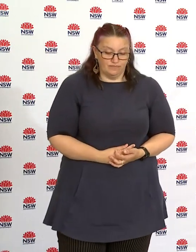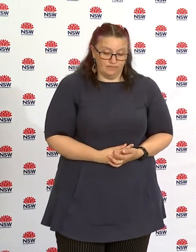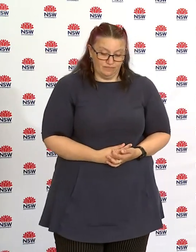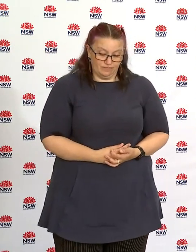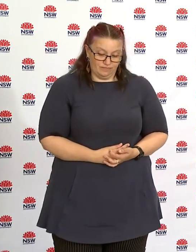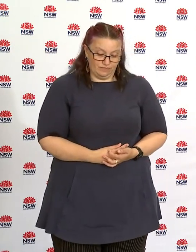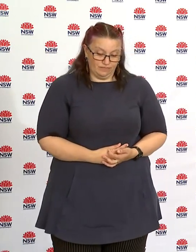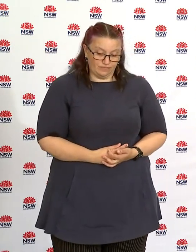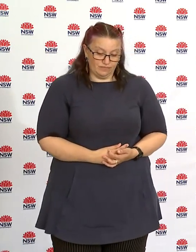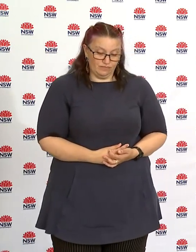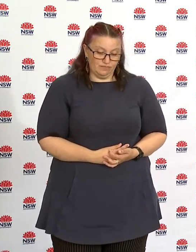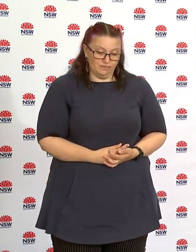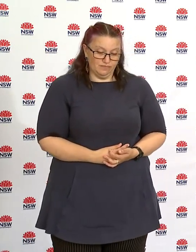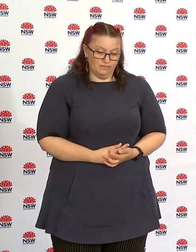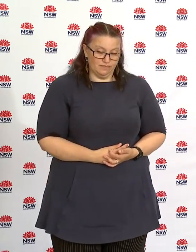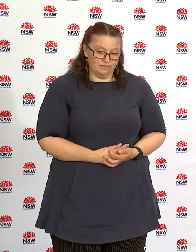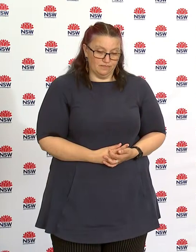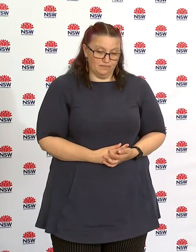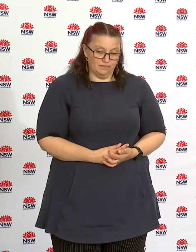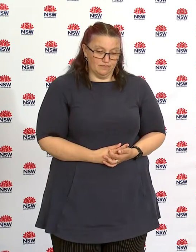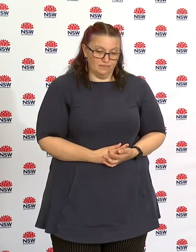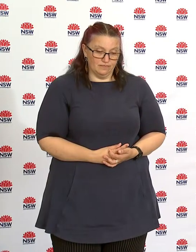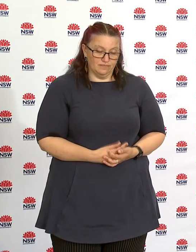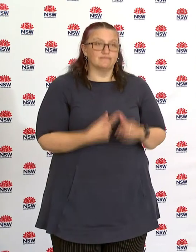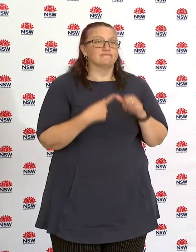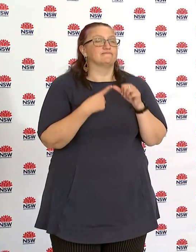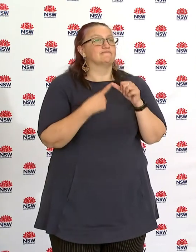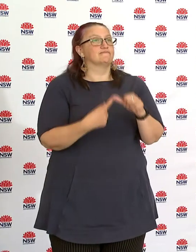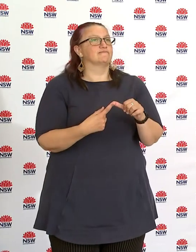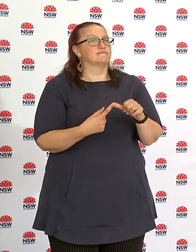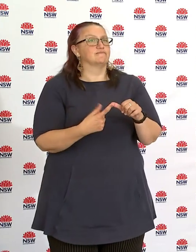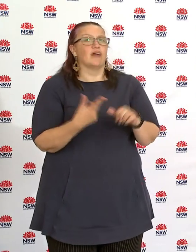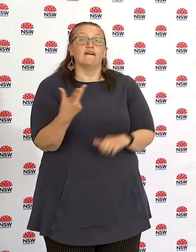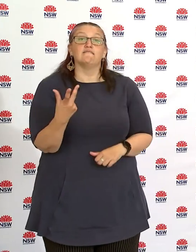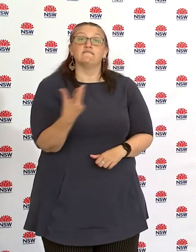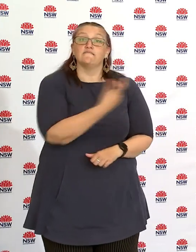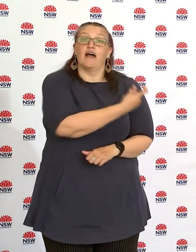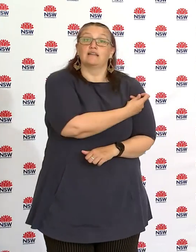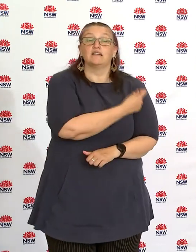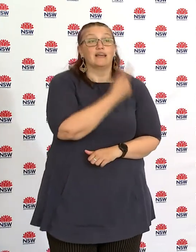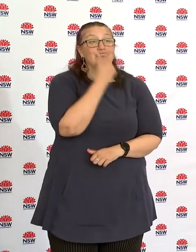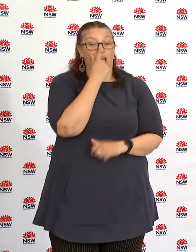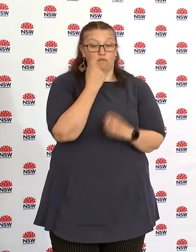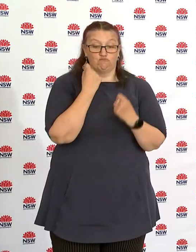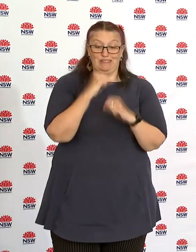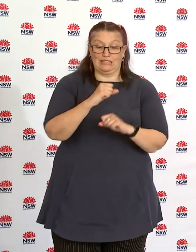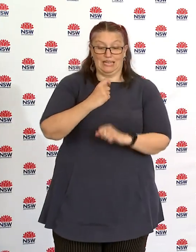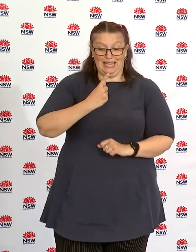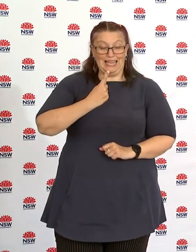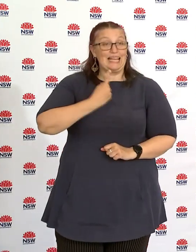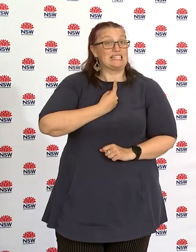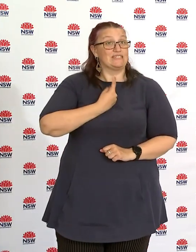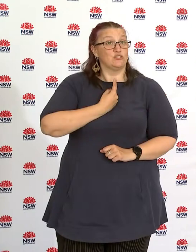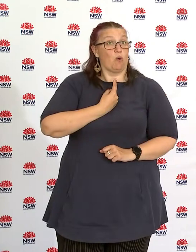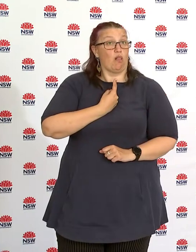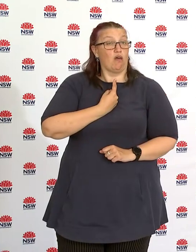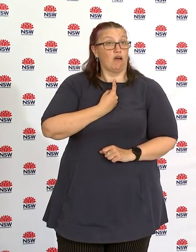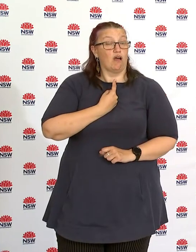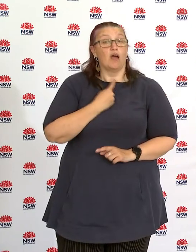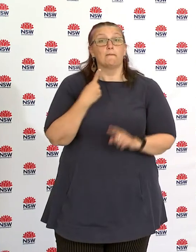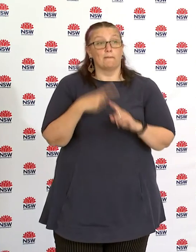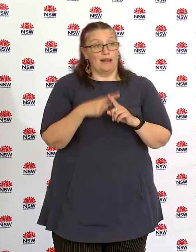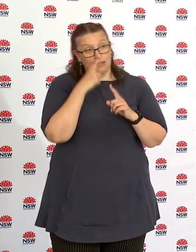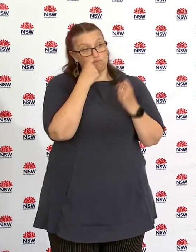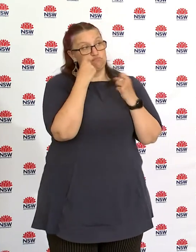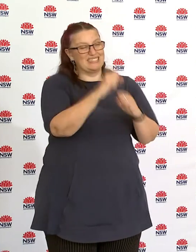that vaccination both has individual protection and a very good protection so even one dose of the vaccines